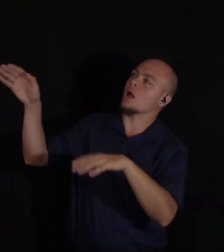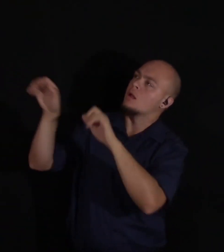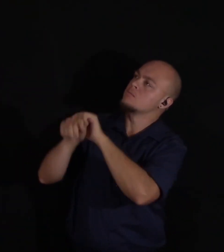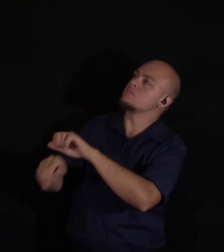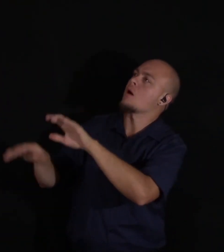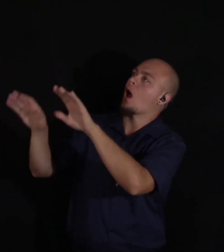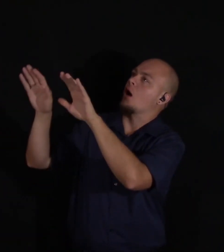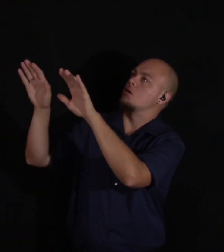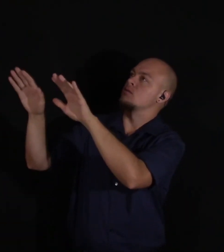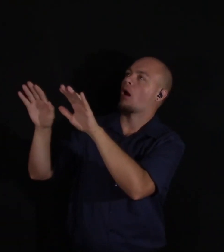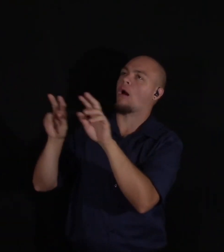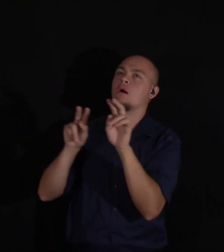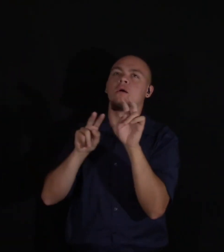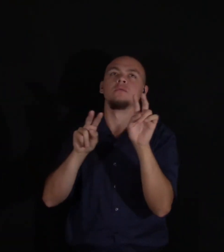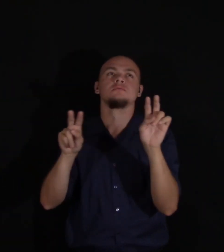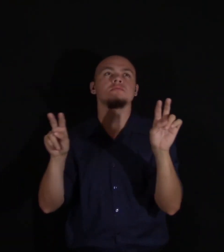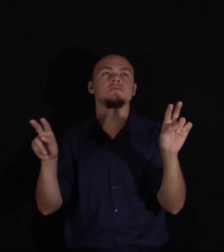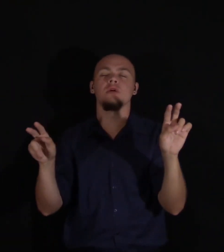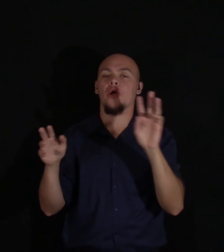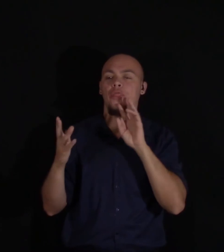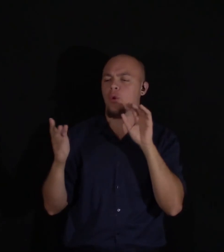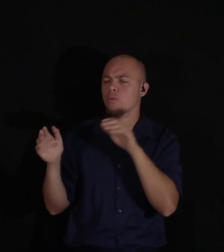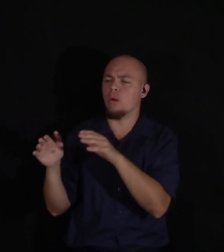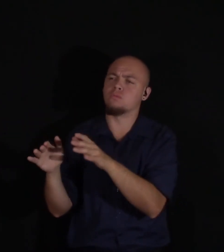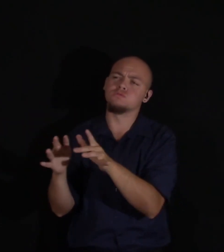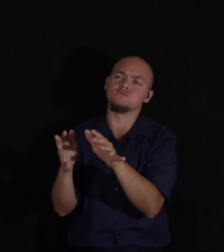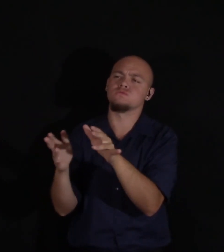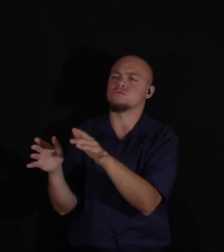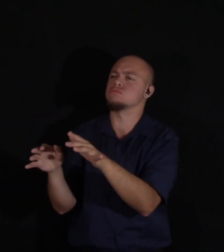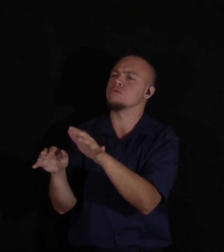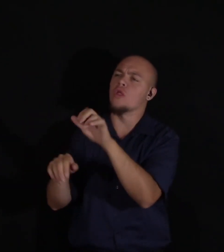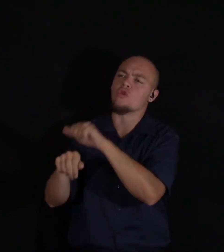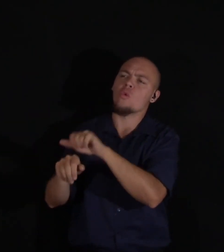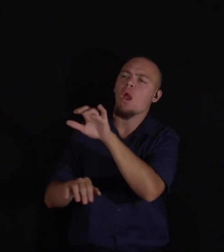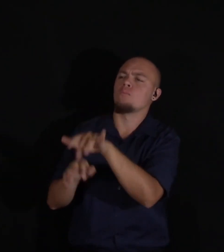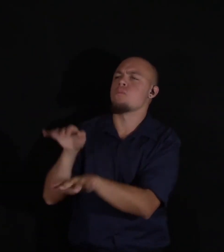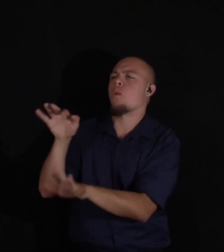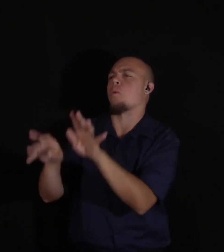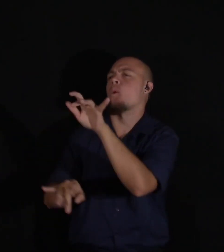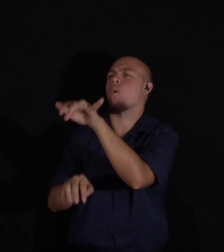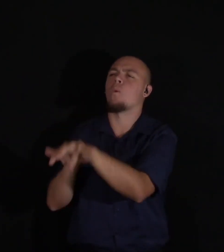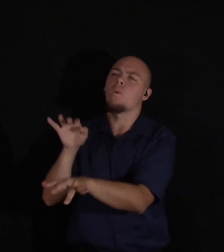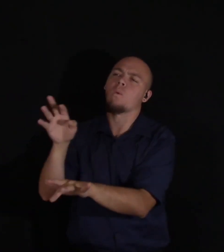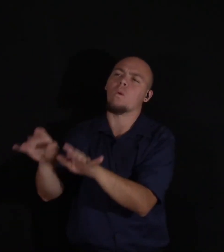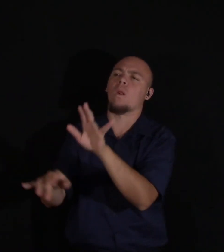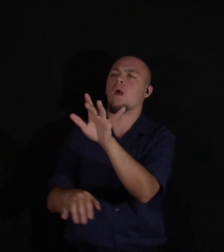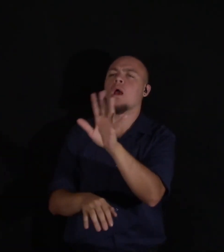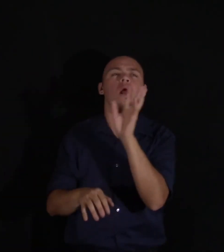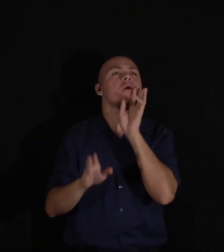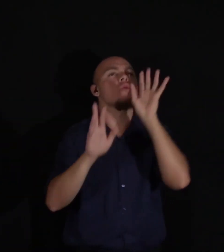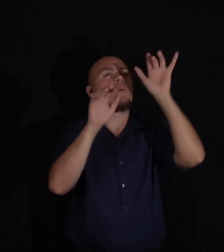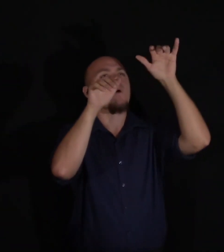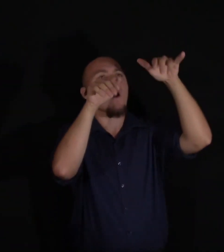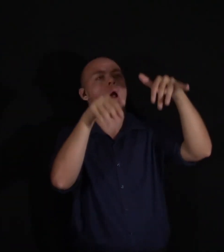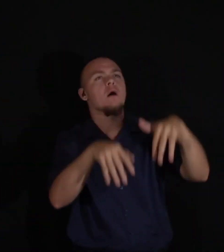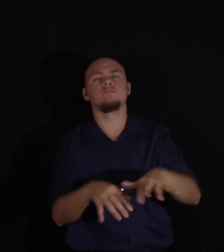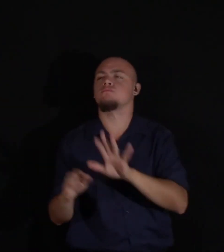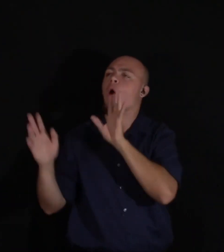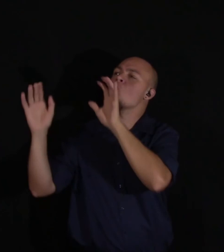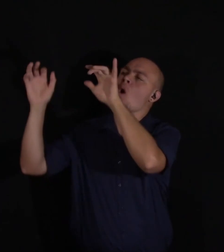side, the sound of the river raging among the rocks, and the dashing of the waterfalls around, spoke as a power mighty